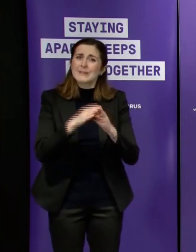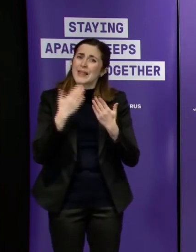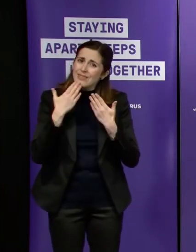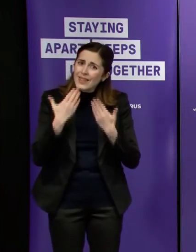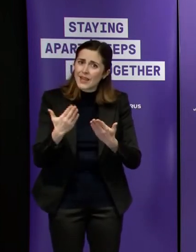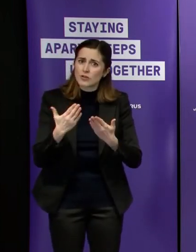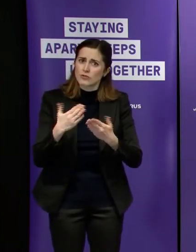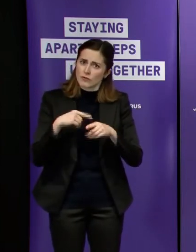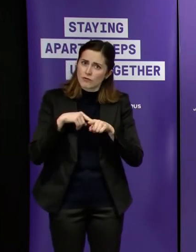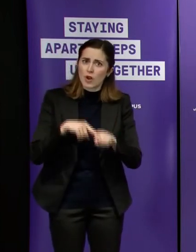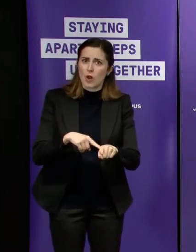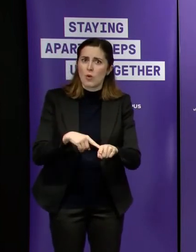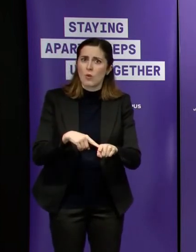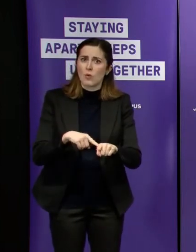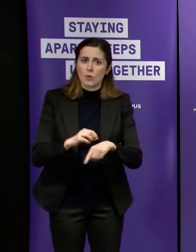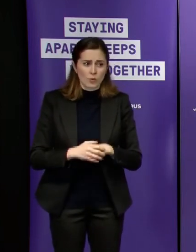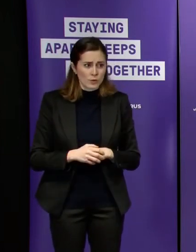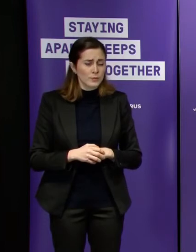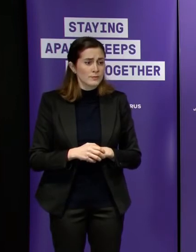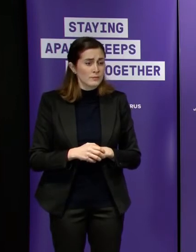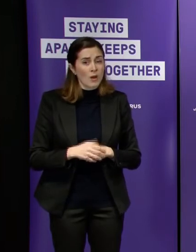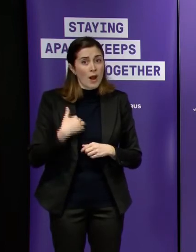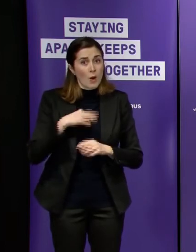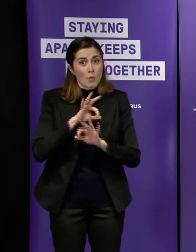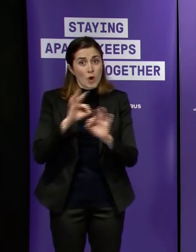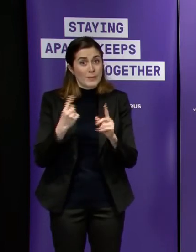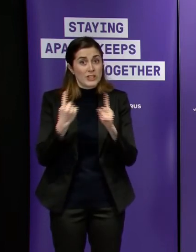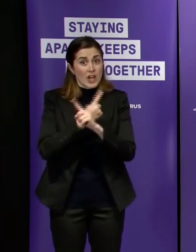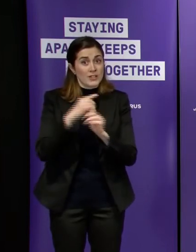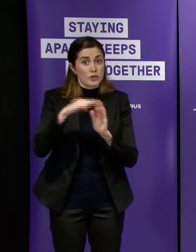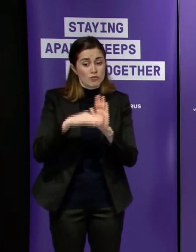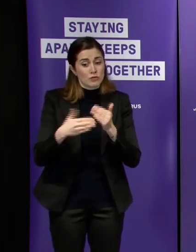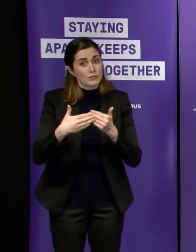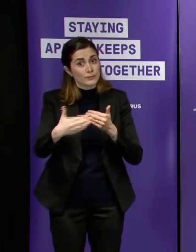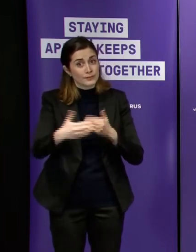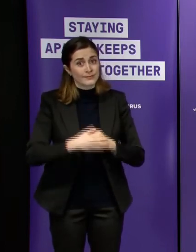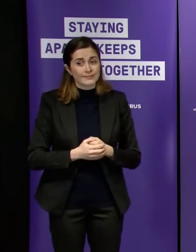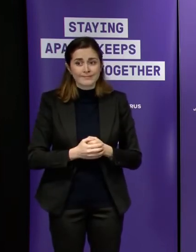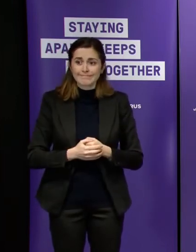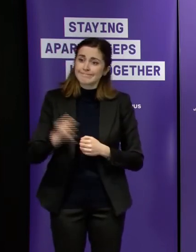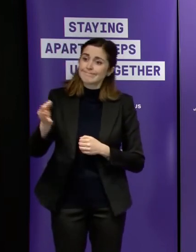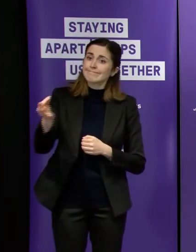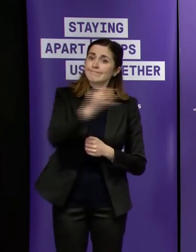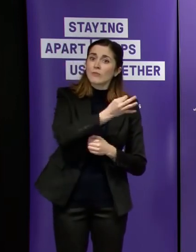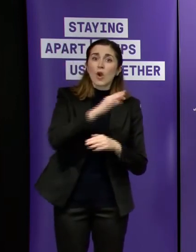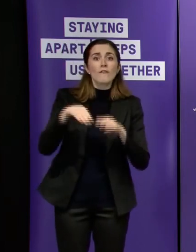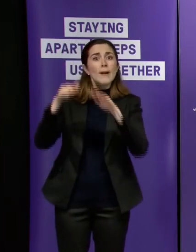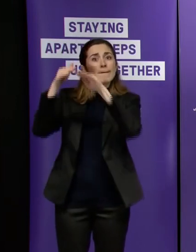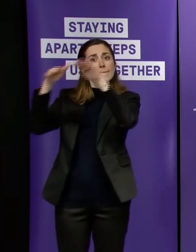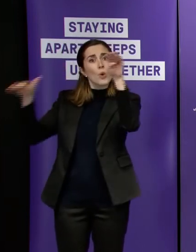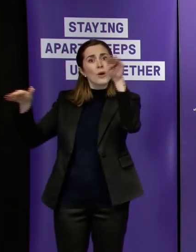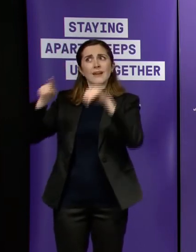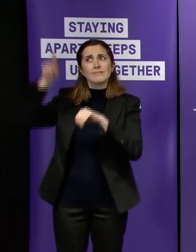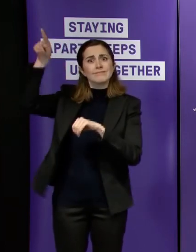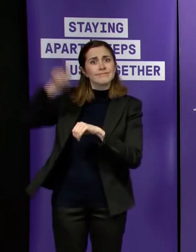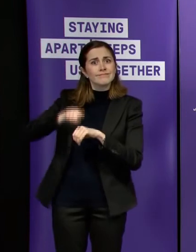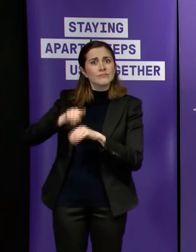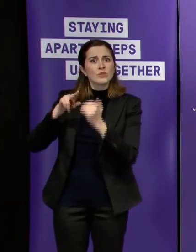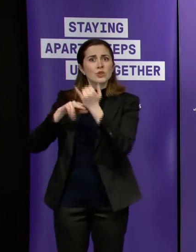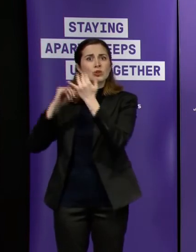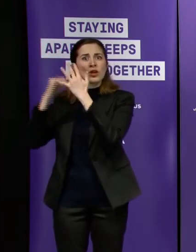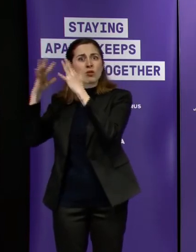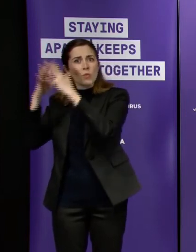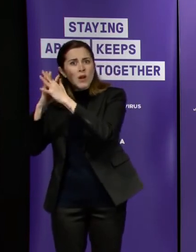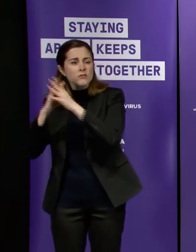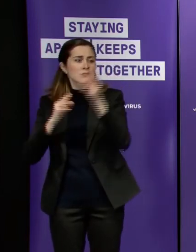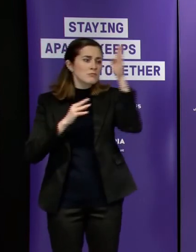approach is well understood and it will not be changing you most certainly can lundie um victorian cross-border communities so